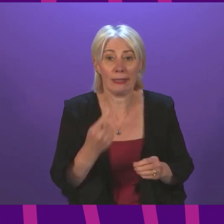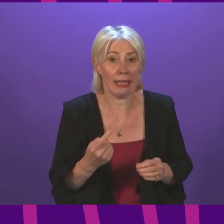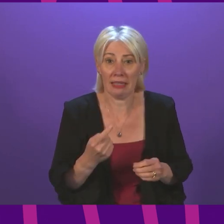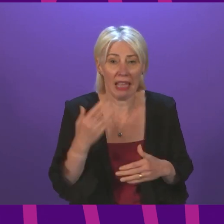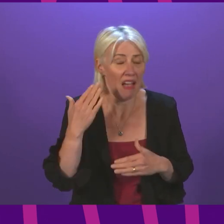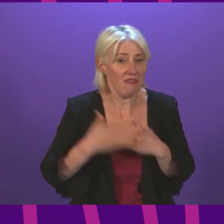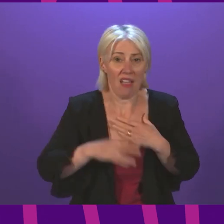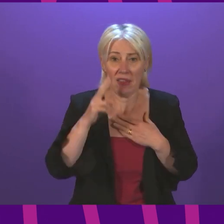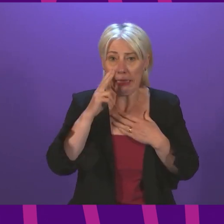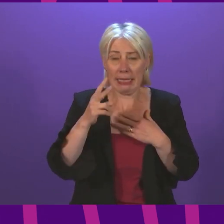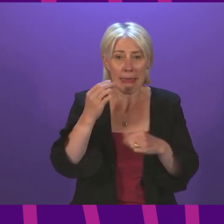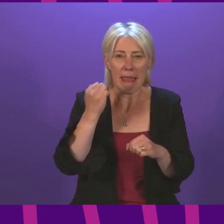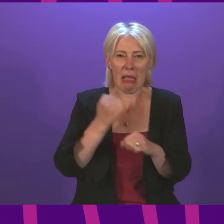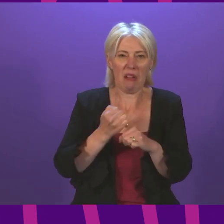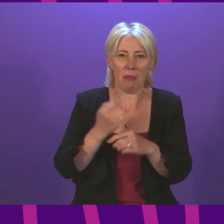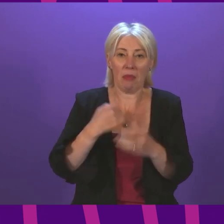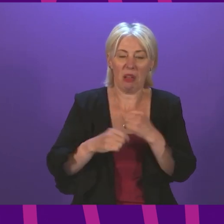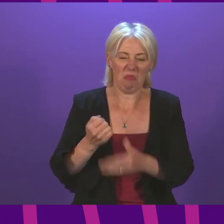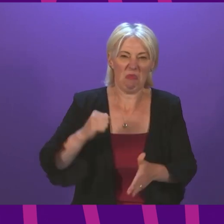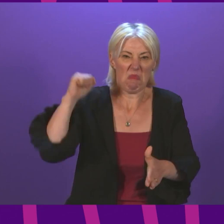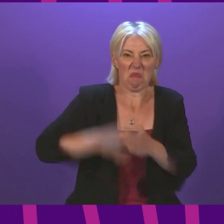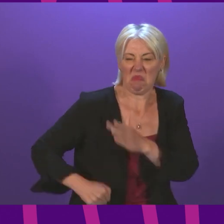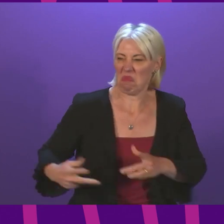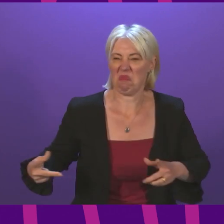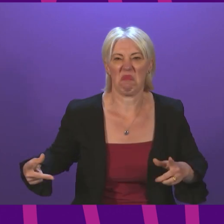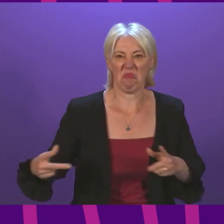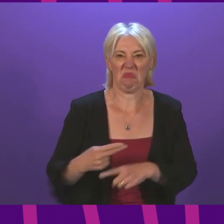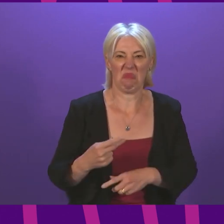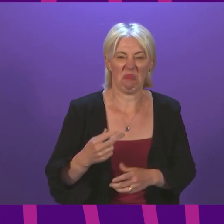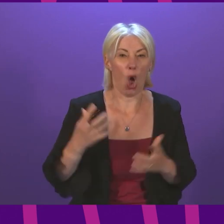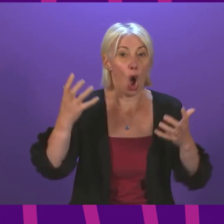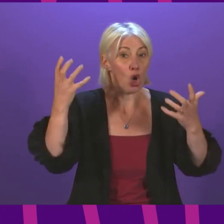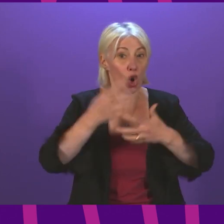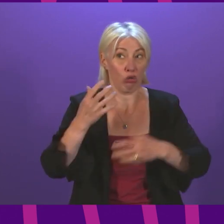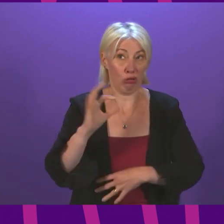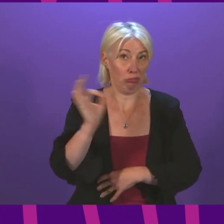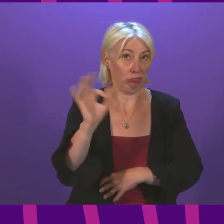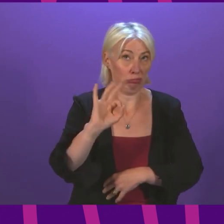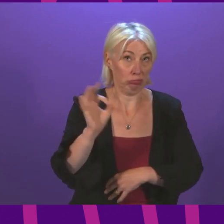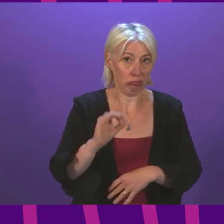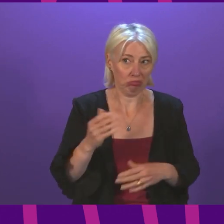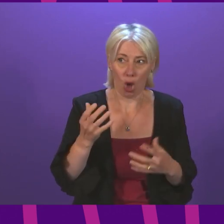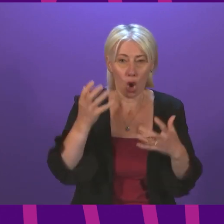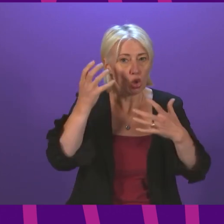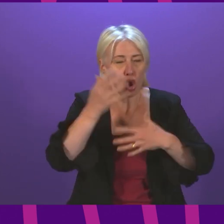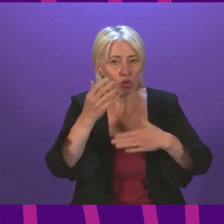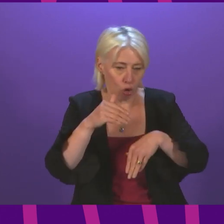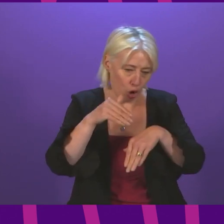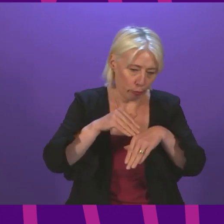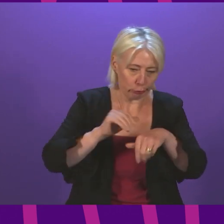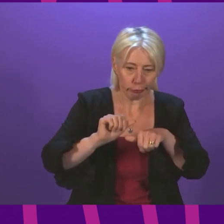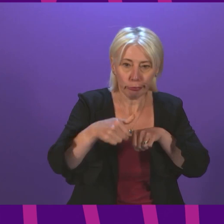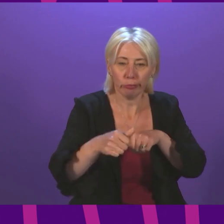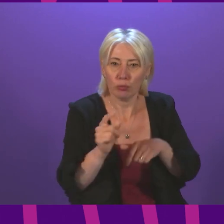a government act so callously and with so little concern for the consequences of their